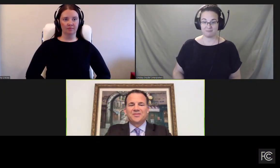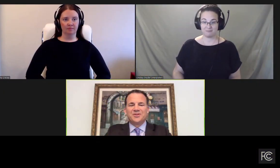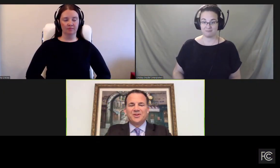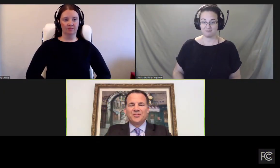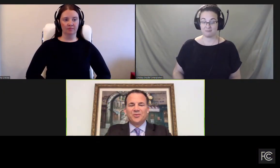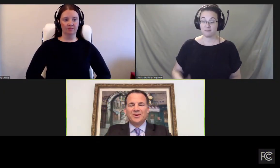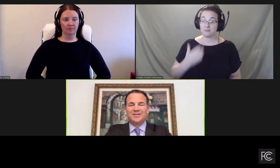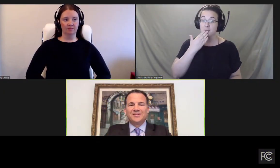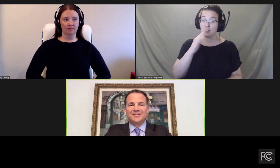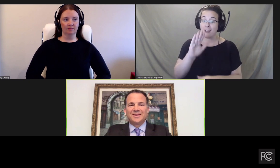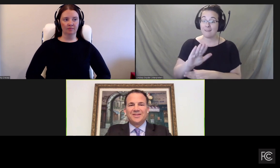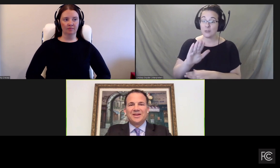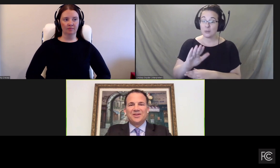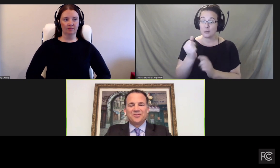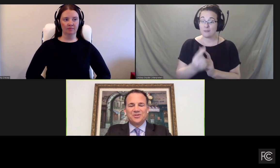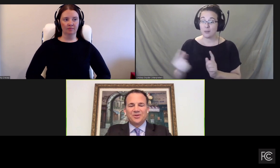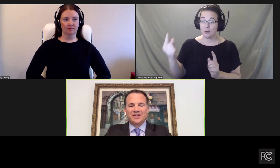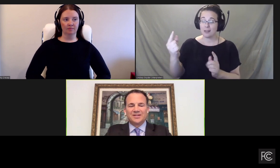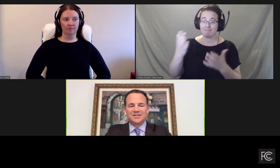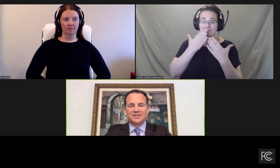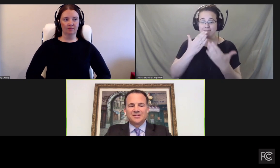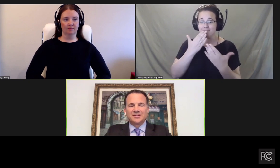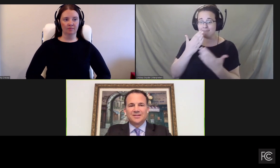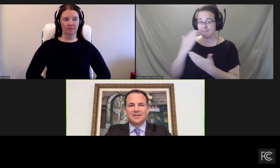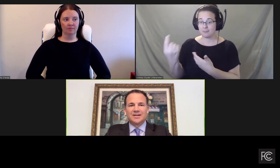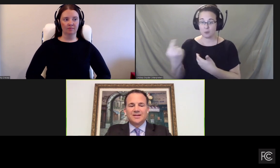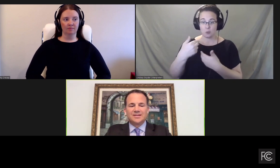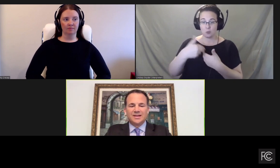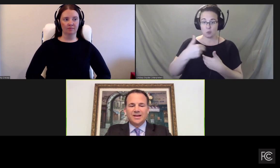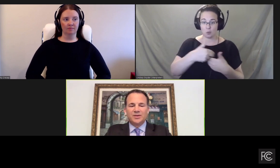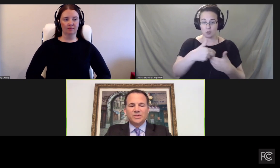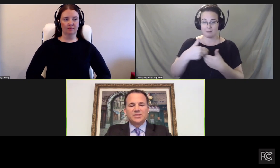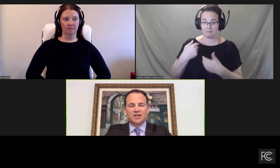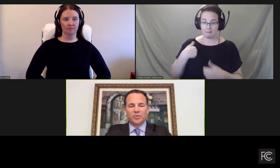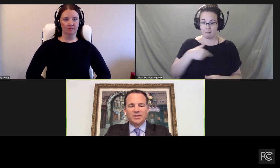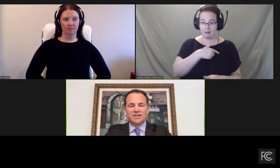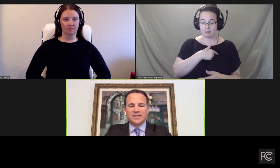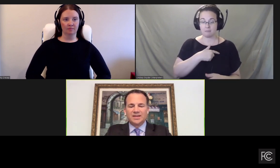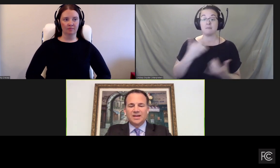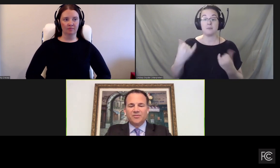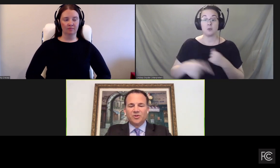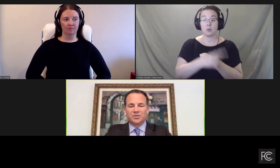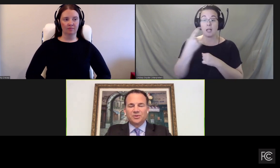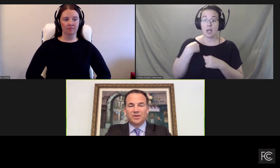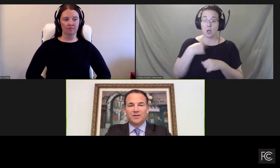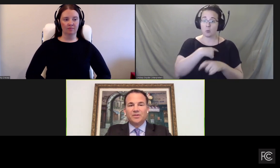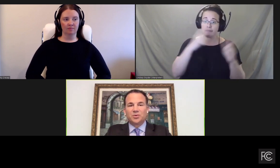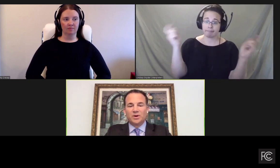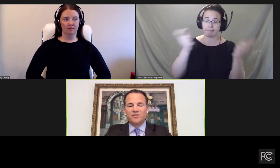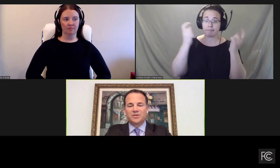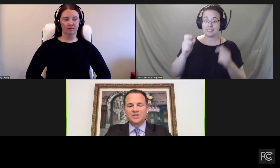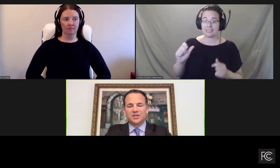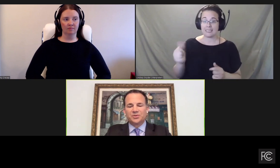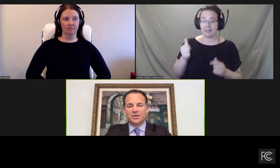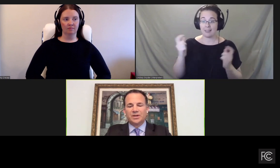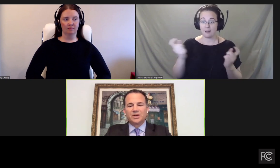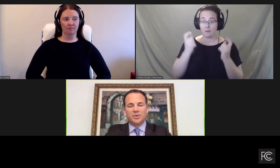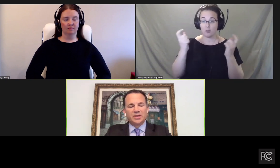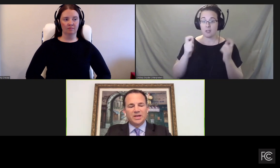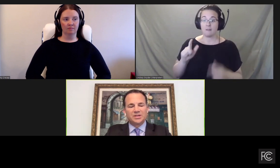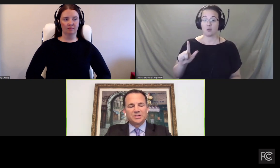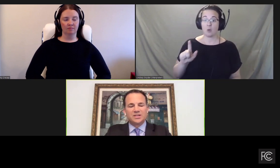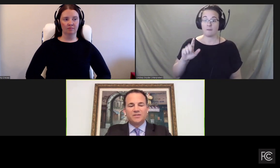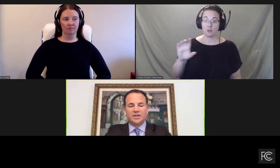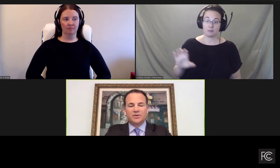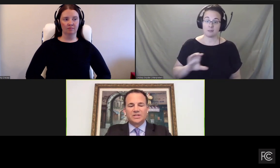Good afternoon, everyone, and thank you for joining us. Today, we celebrate the 10th anniversary of the 21st Century